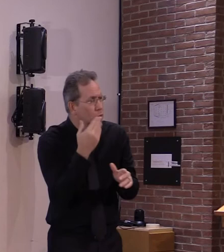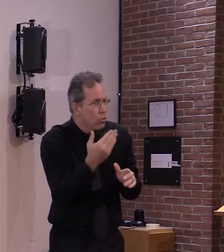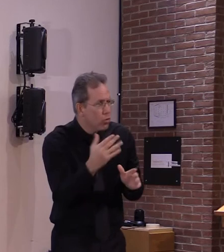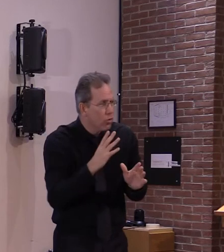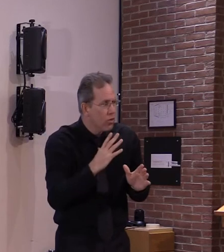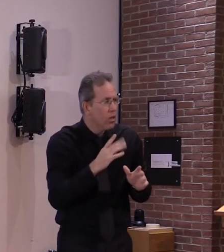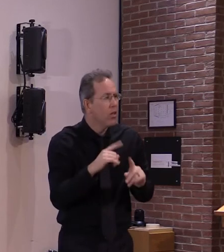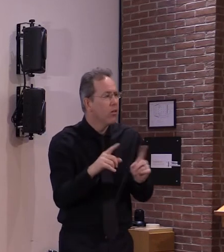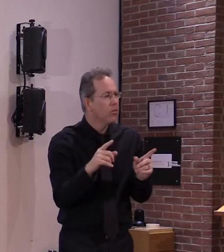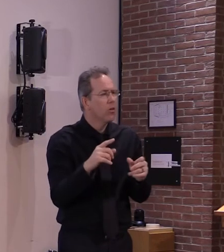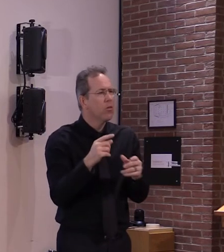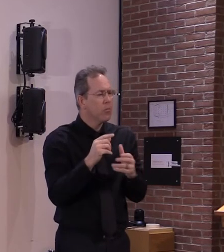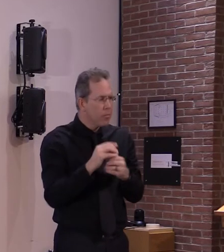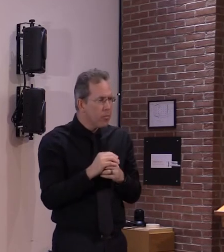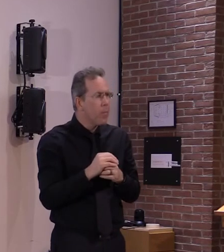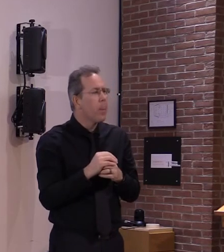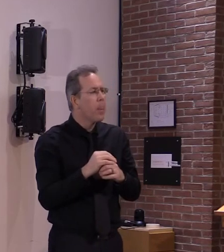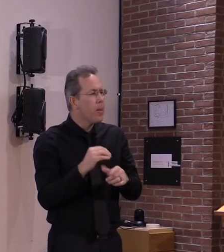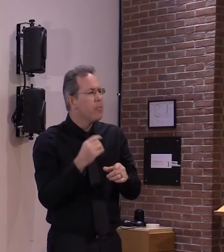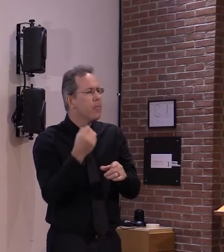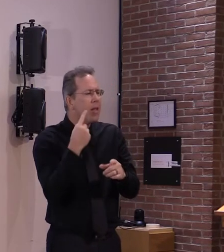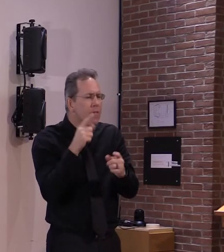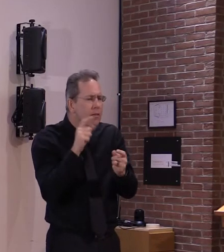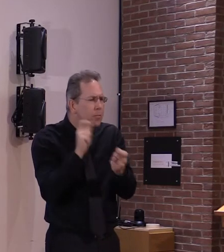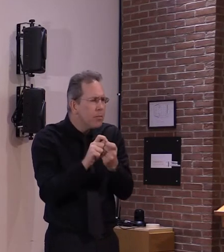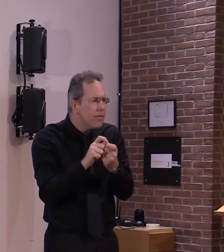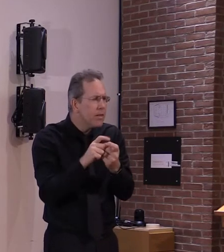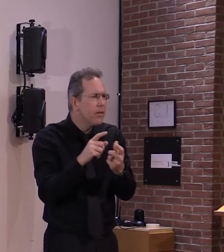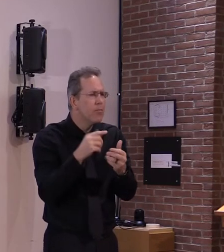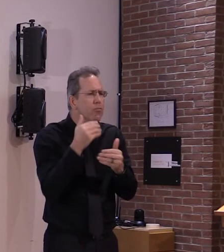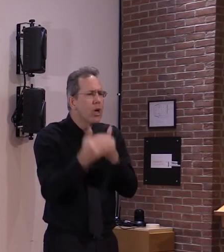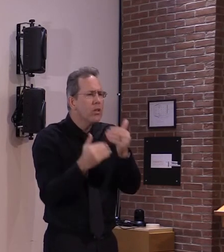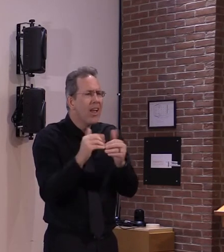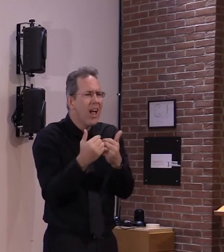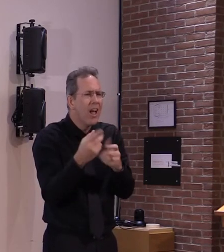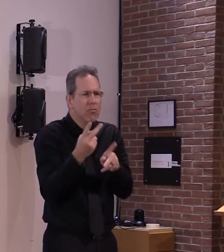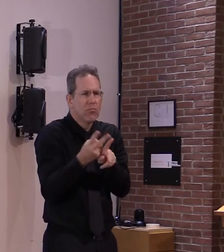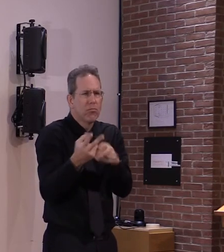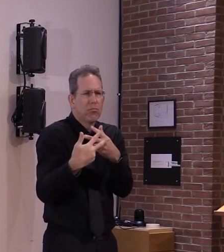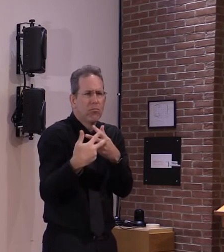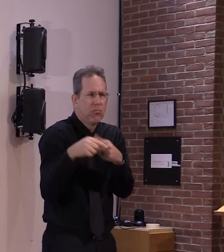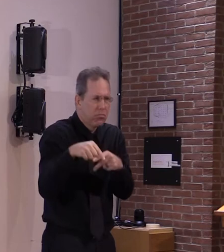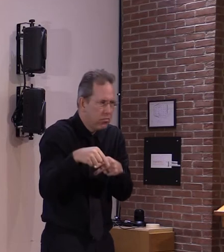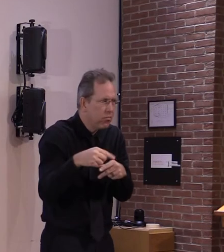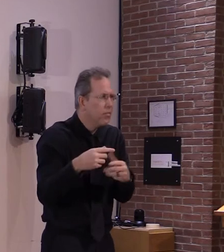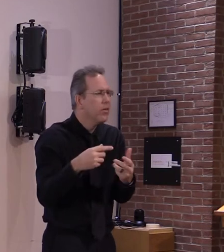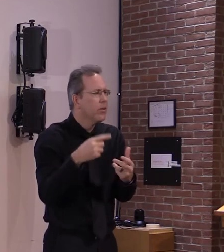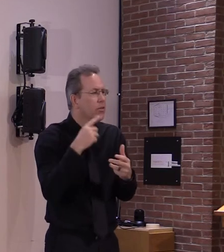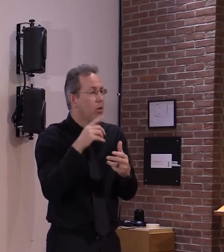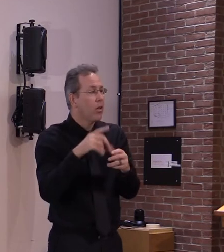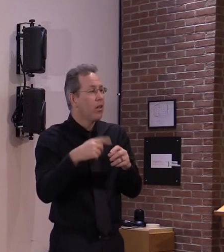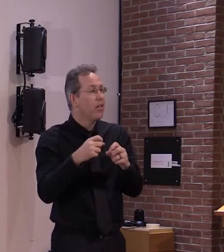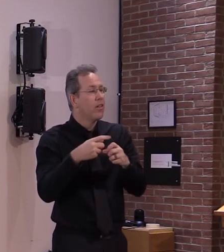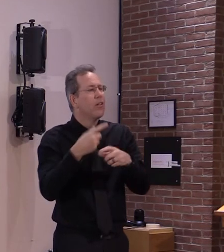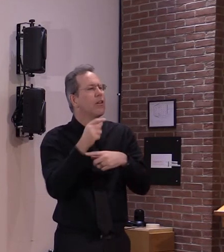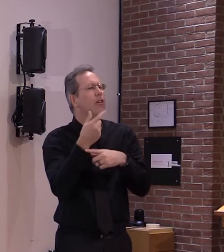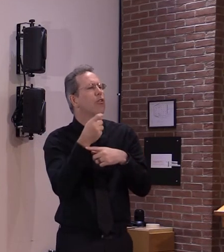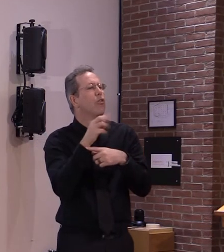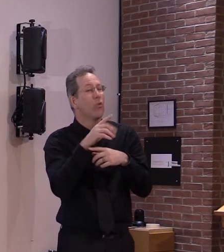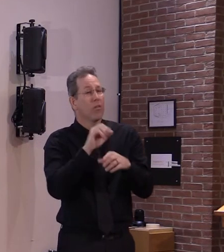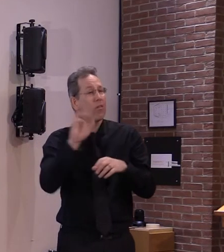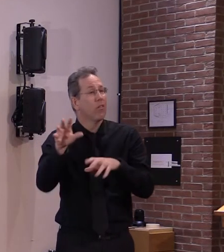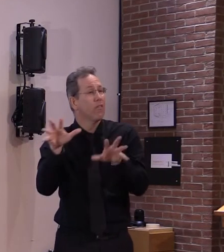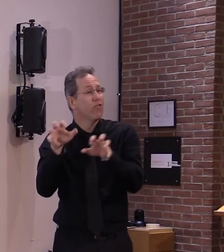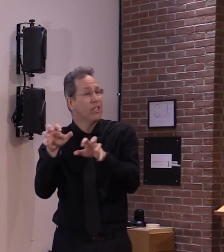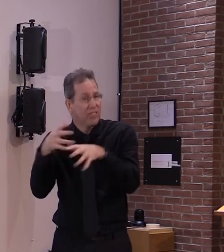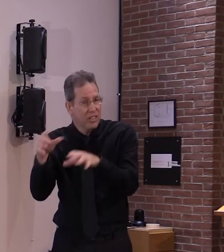come with this vaccine and so i i think they'll be able to find that implementing its use may not